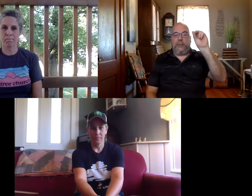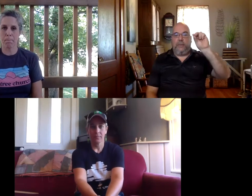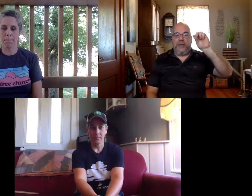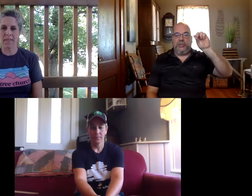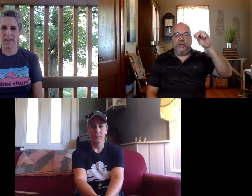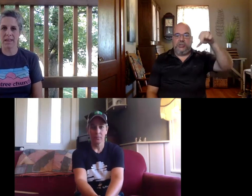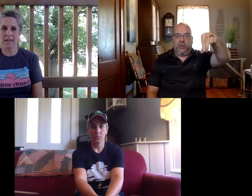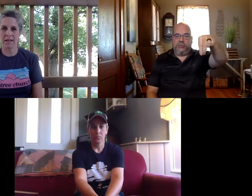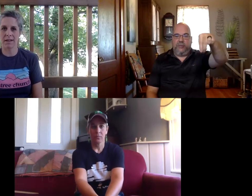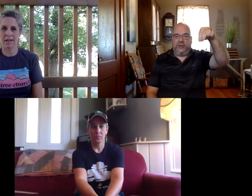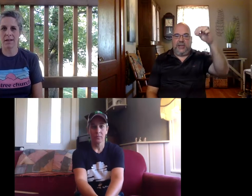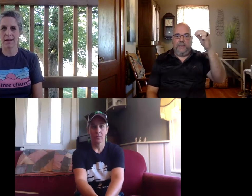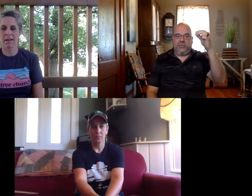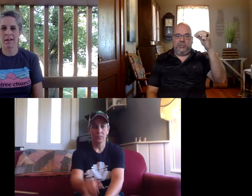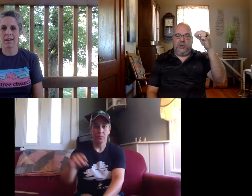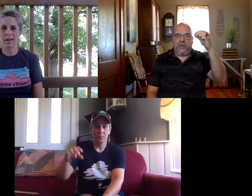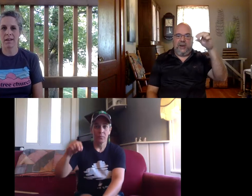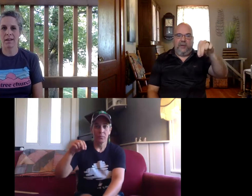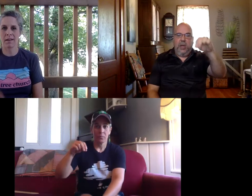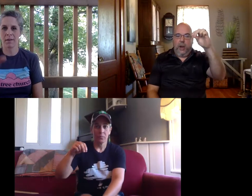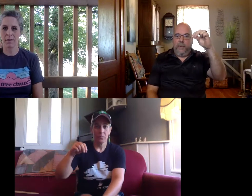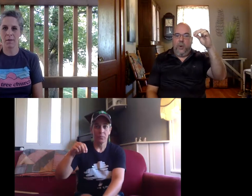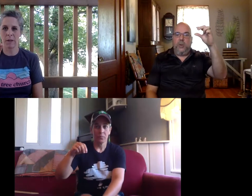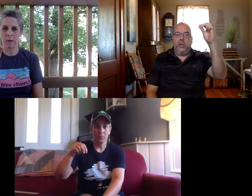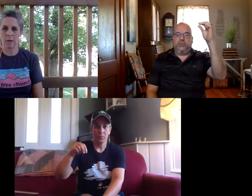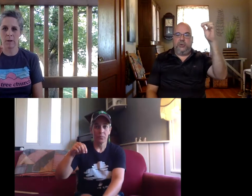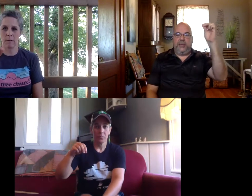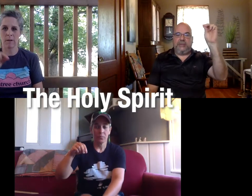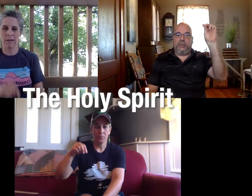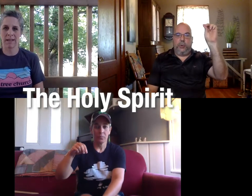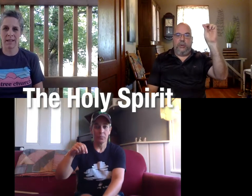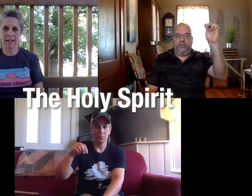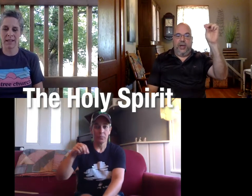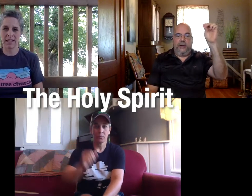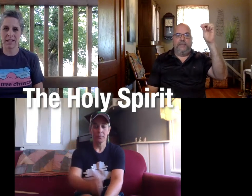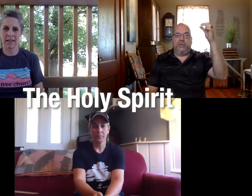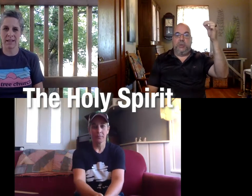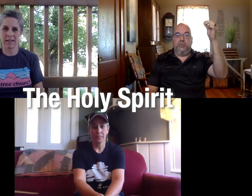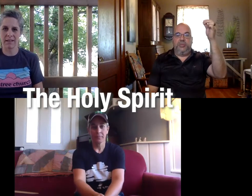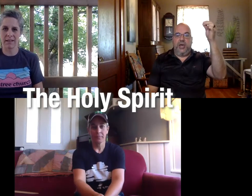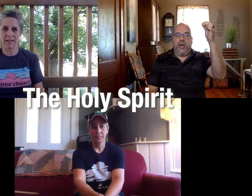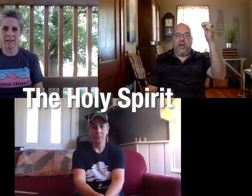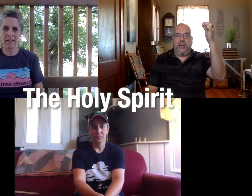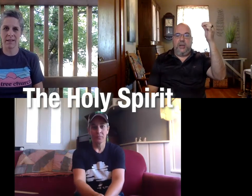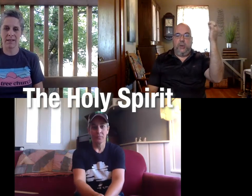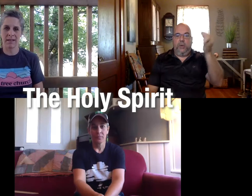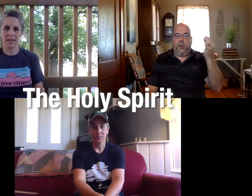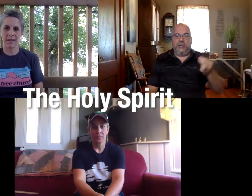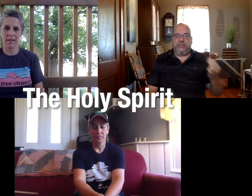going to start like we're pinching salt so if you're taking a pinch of salt out of a bowl so that's the word the so the